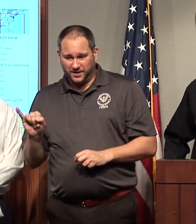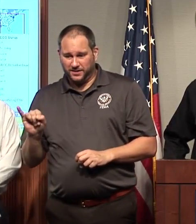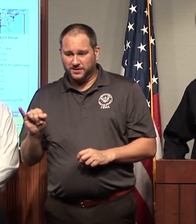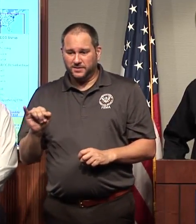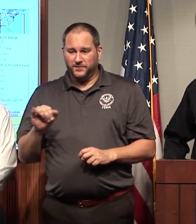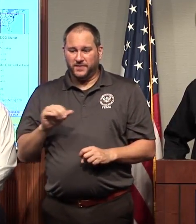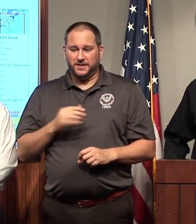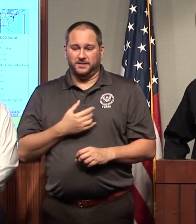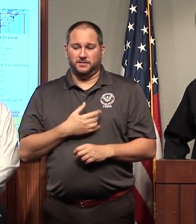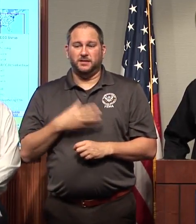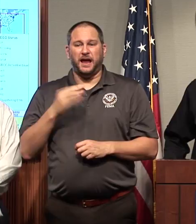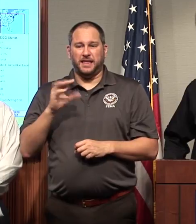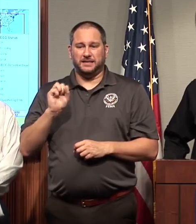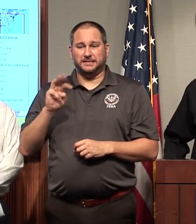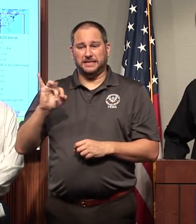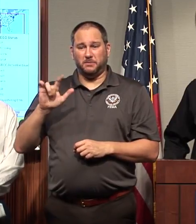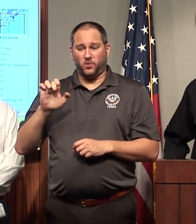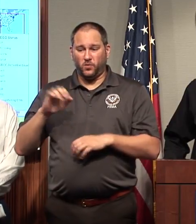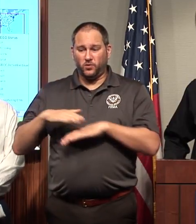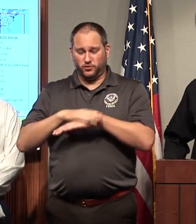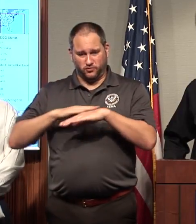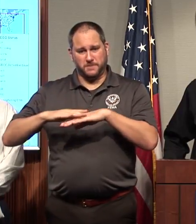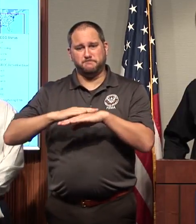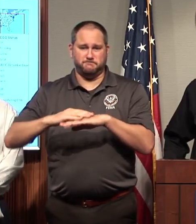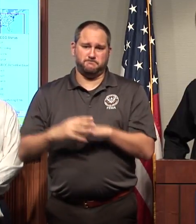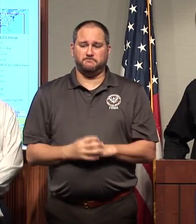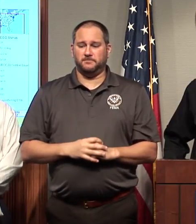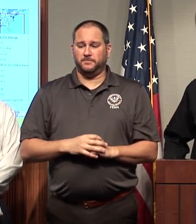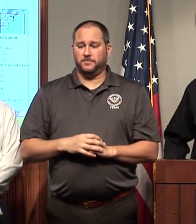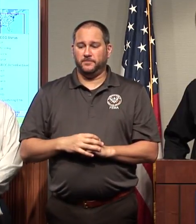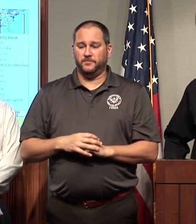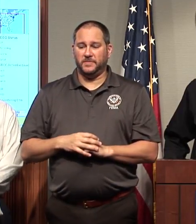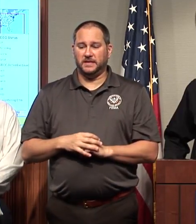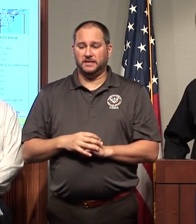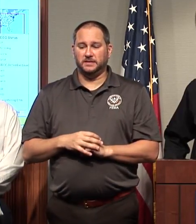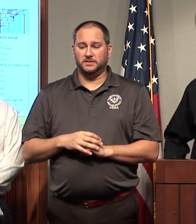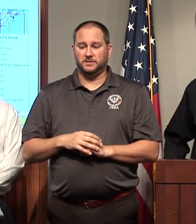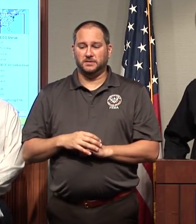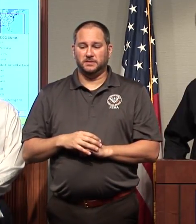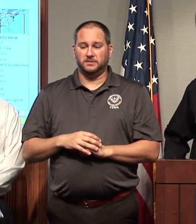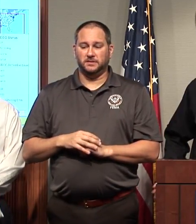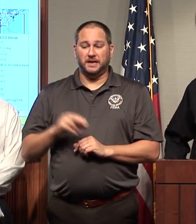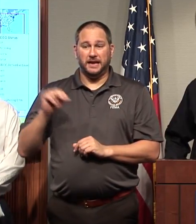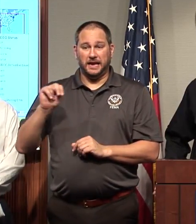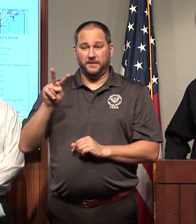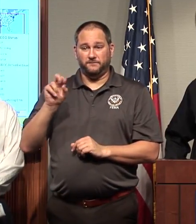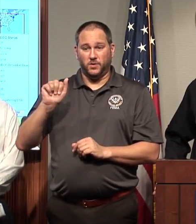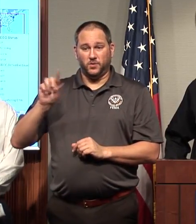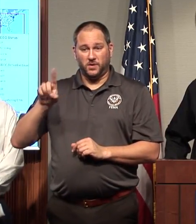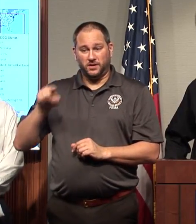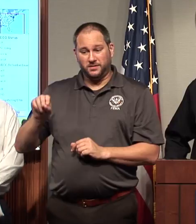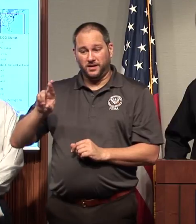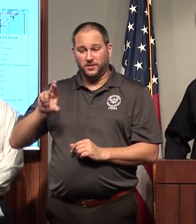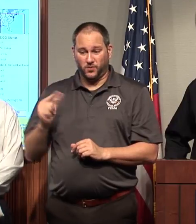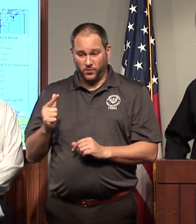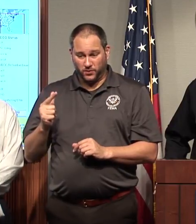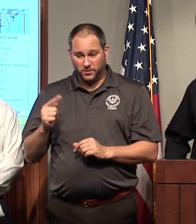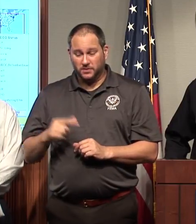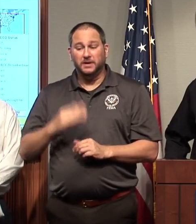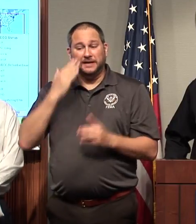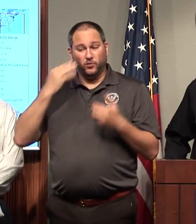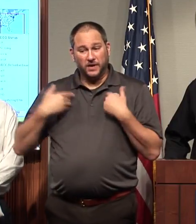involved. Get involved at invoad.org. And again, activate your insurance policies if you've had damage and go to